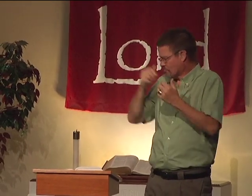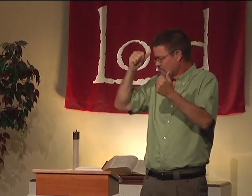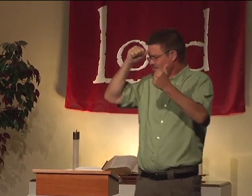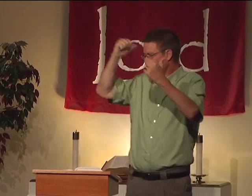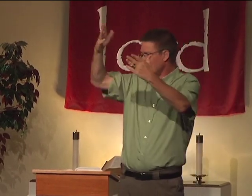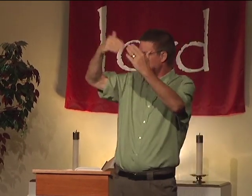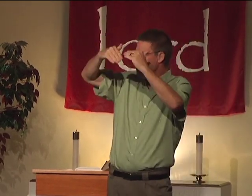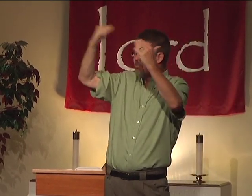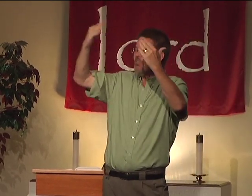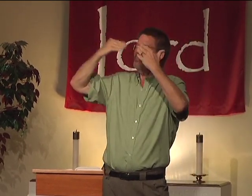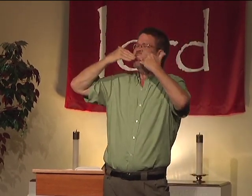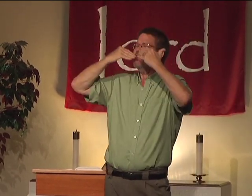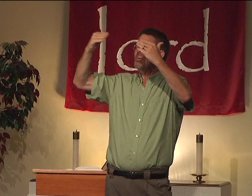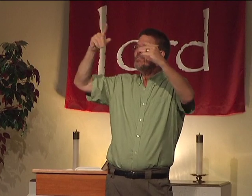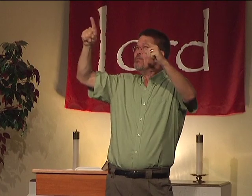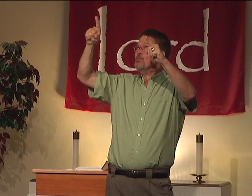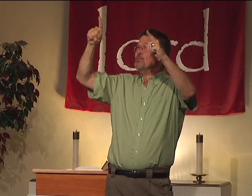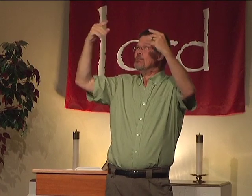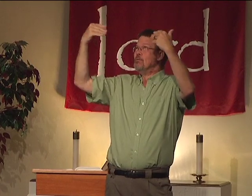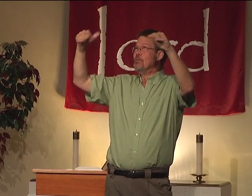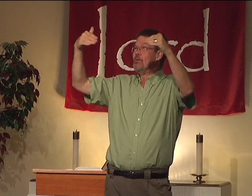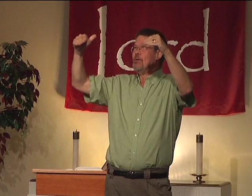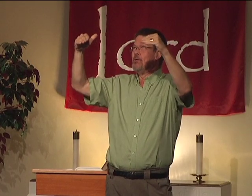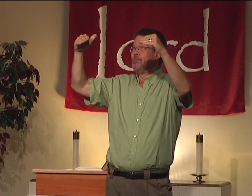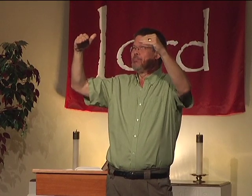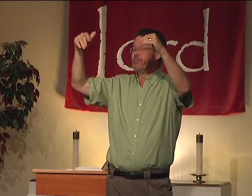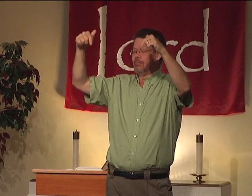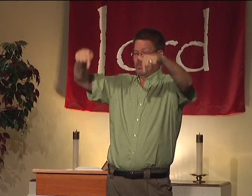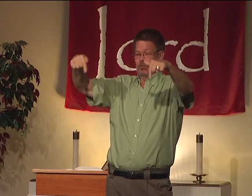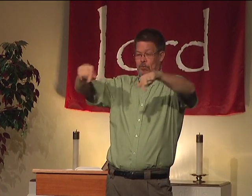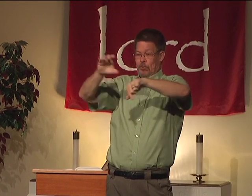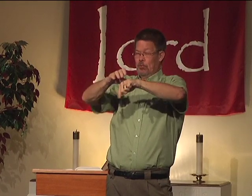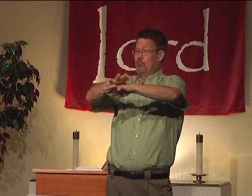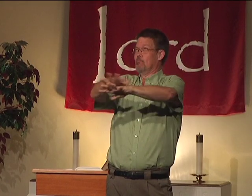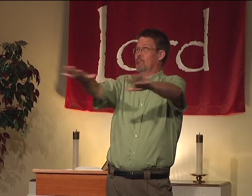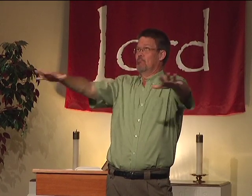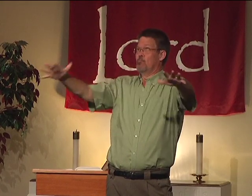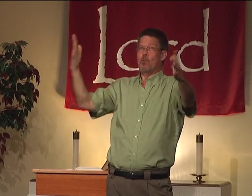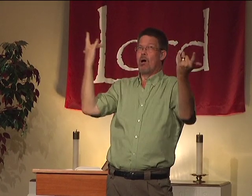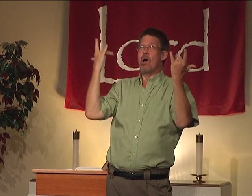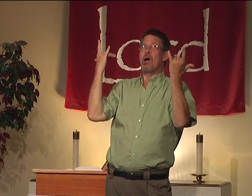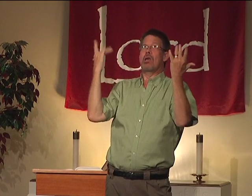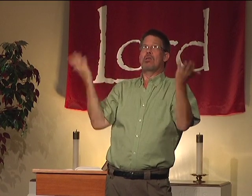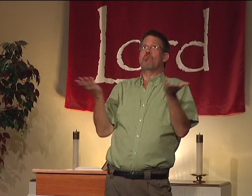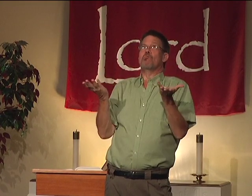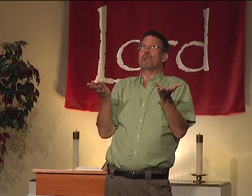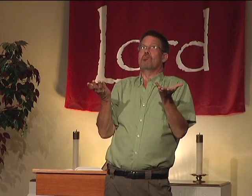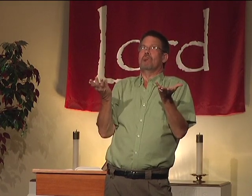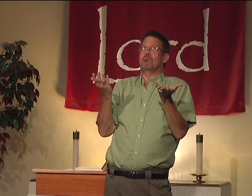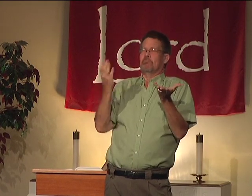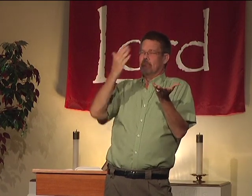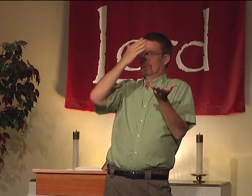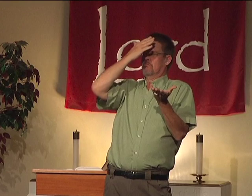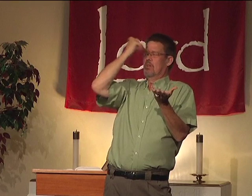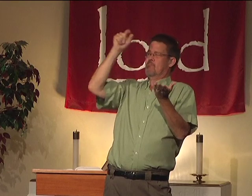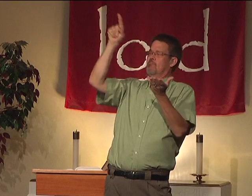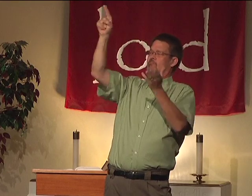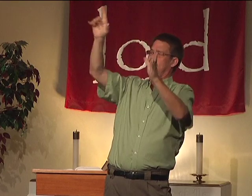to start. I'm going to open it up by saying, Father in Heaven, thank you for this church. Why are we here?